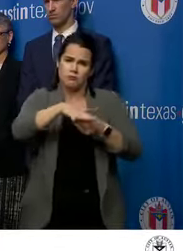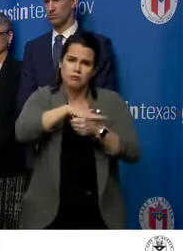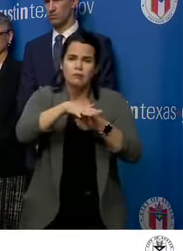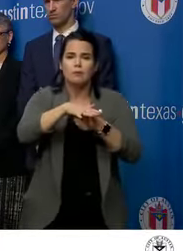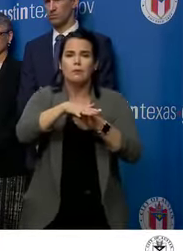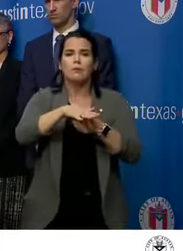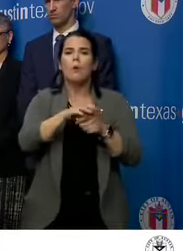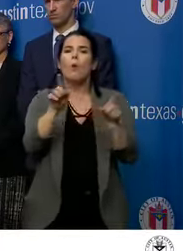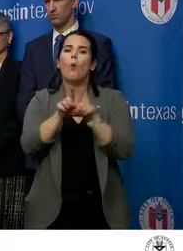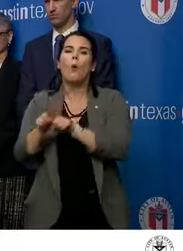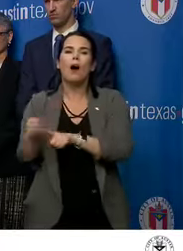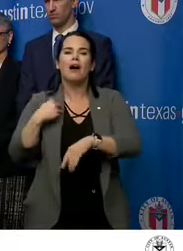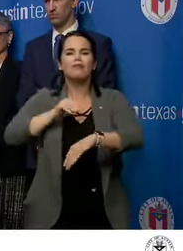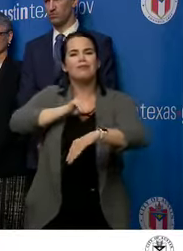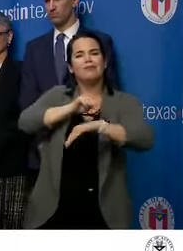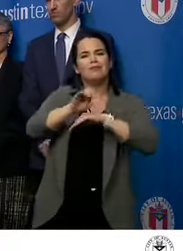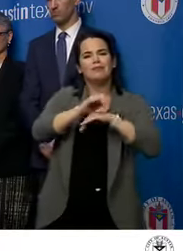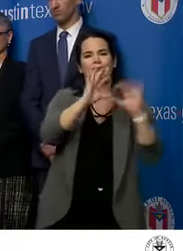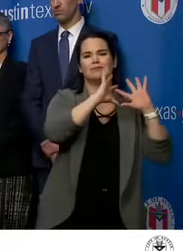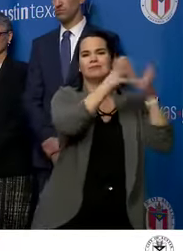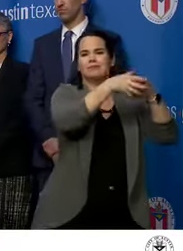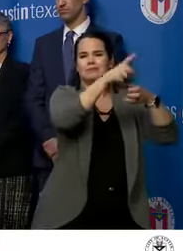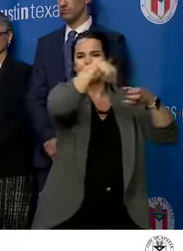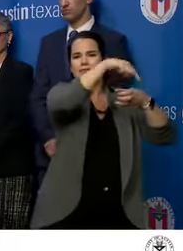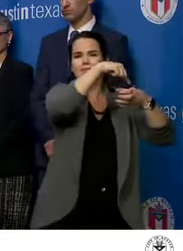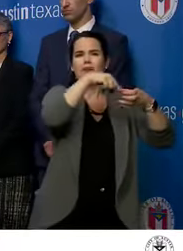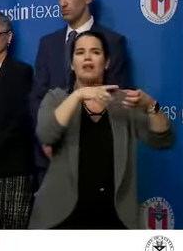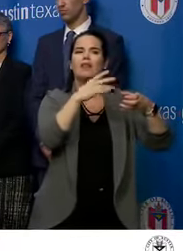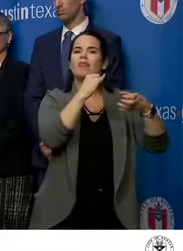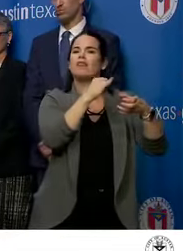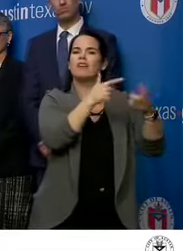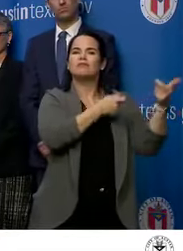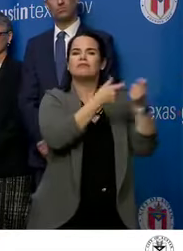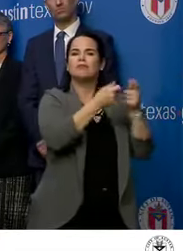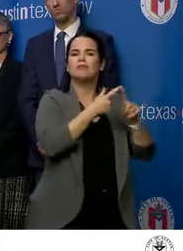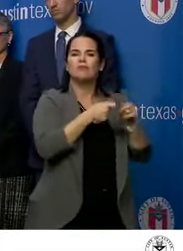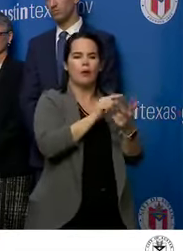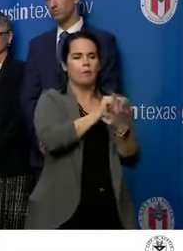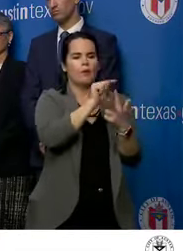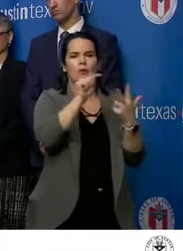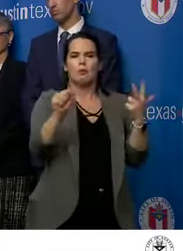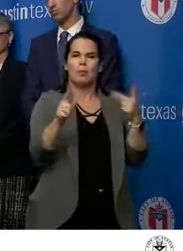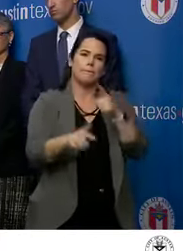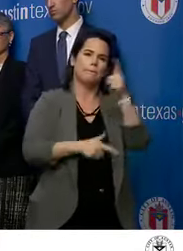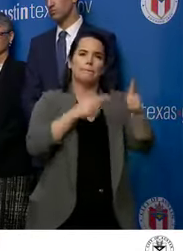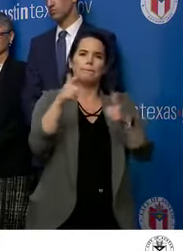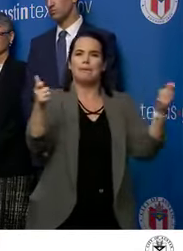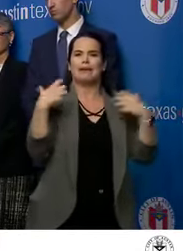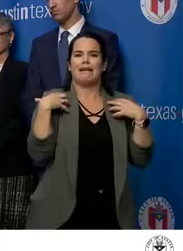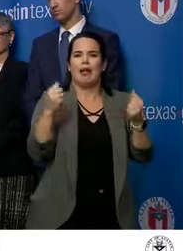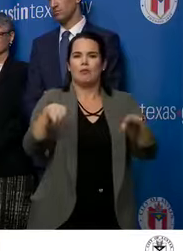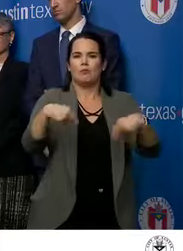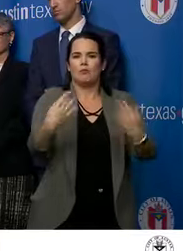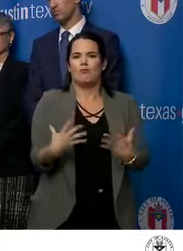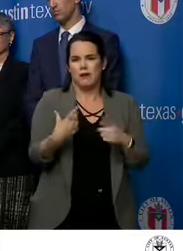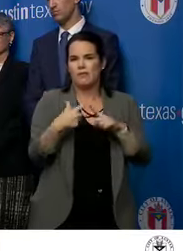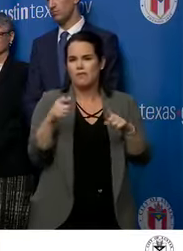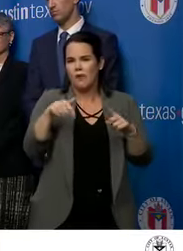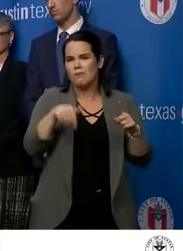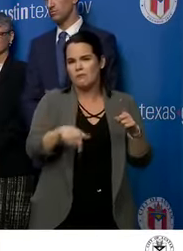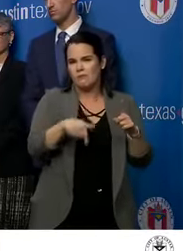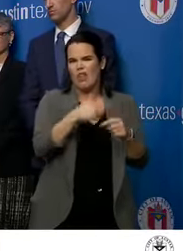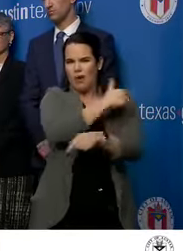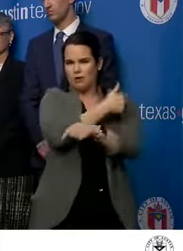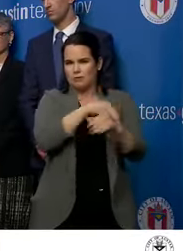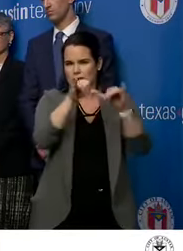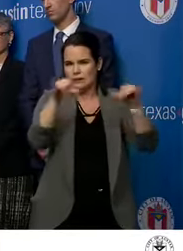includes an advisory panel that has representation from all three of the major health providers and health systems